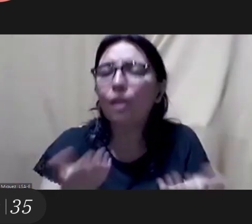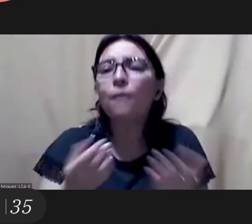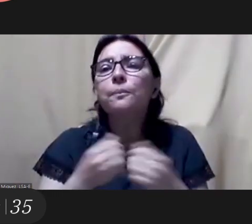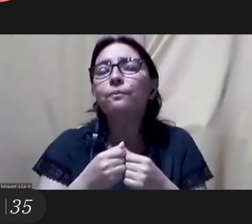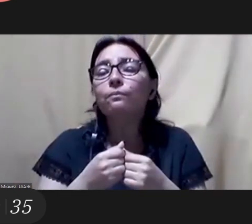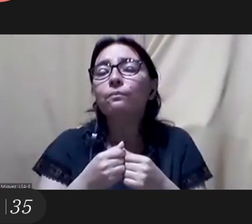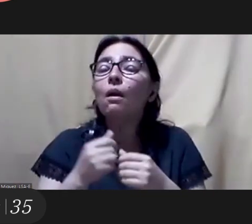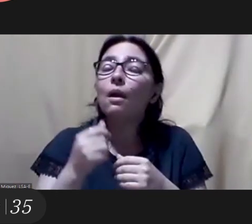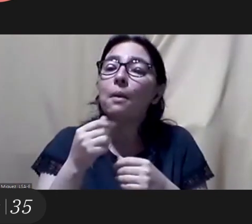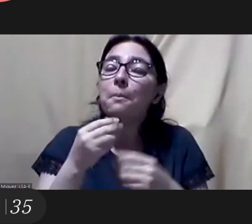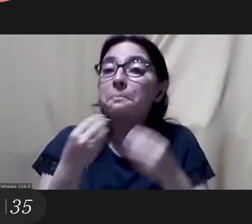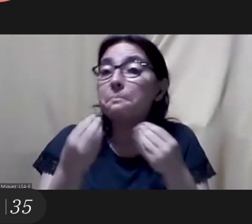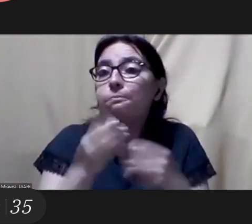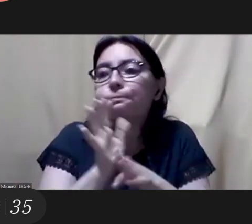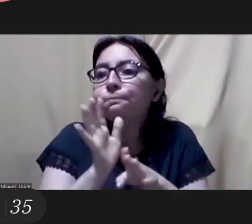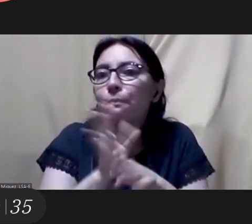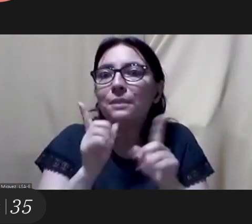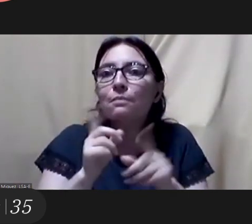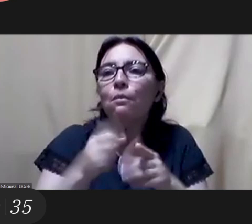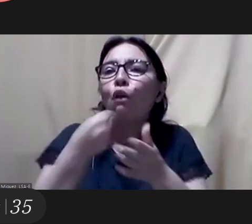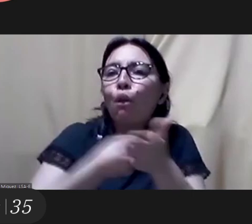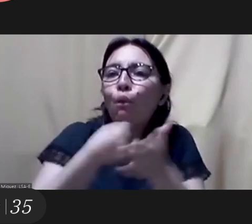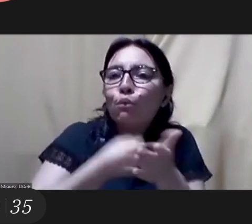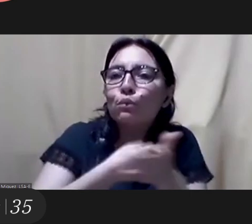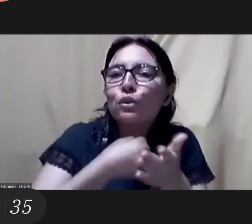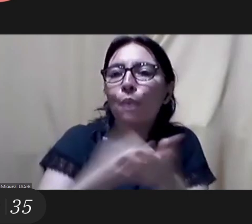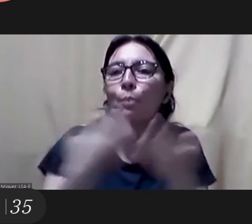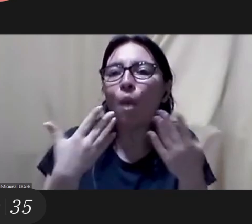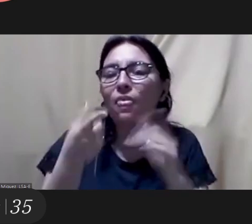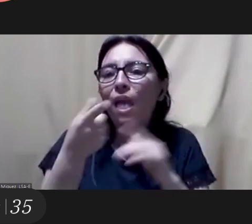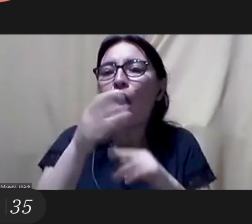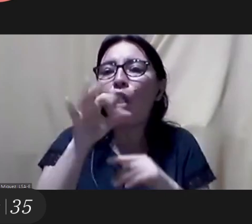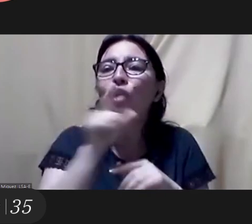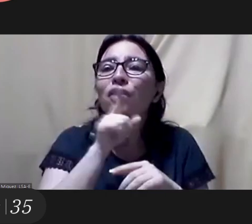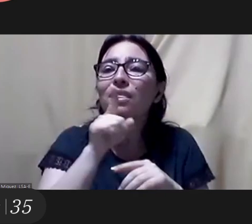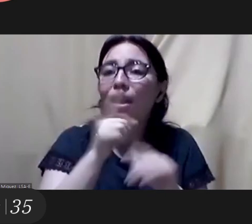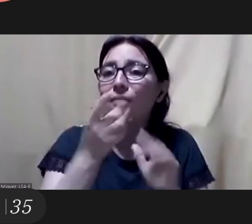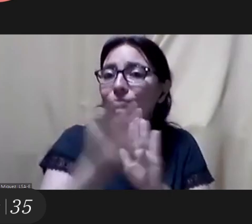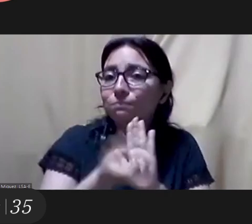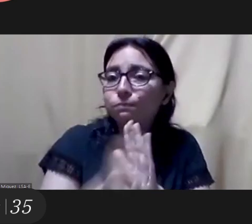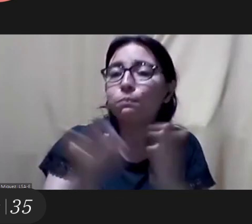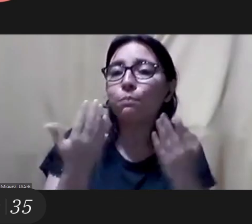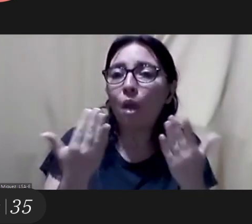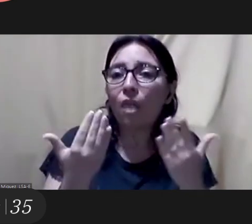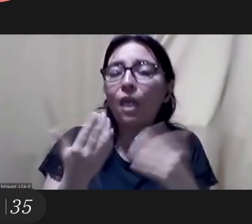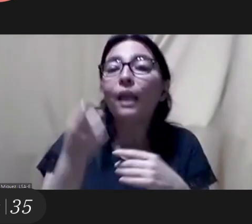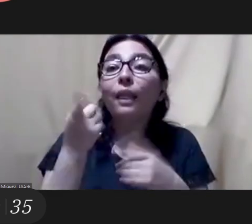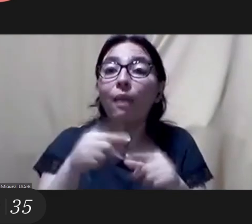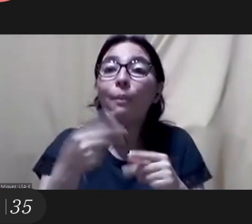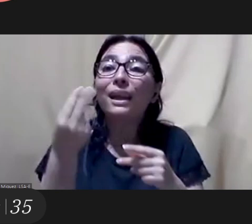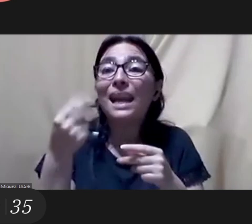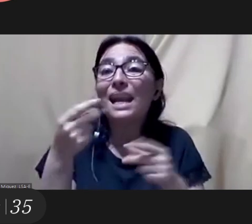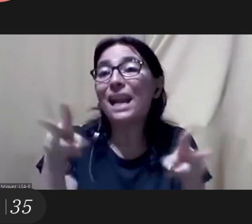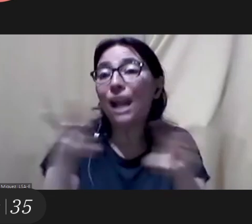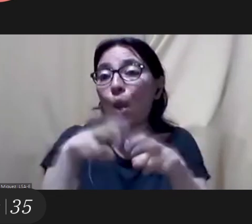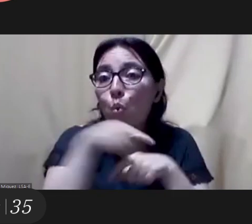So as to finally engrave this OTT and